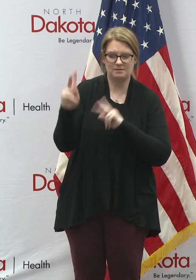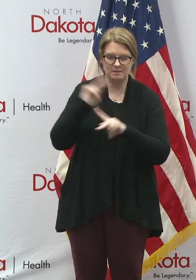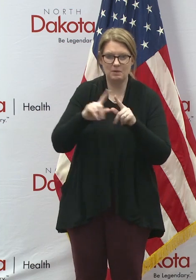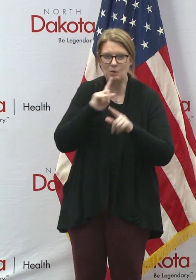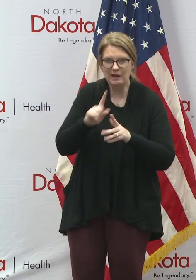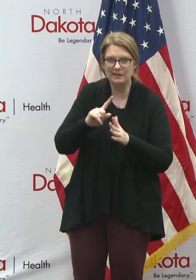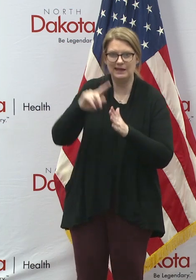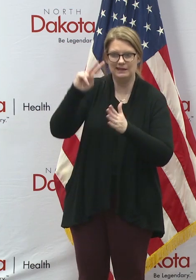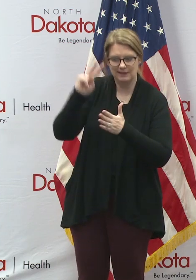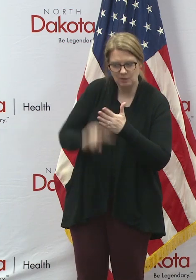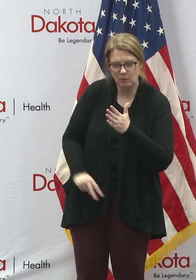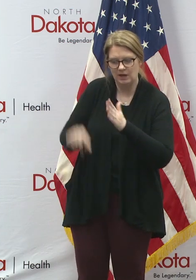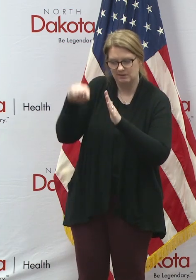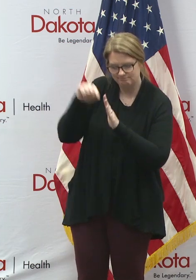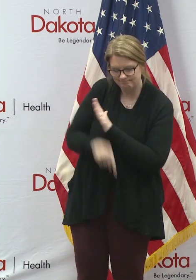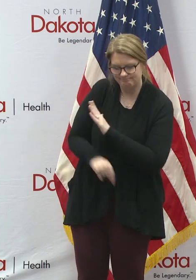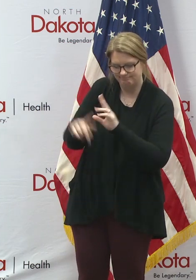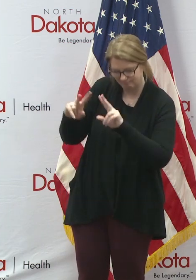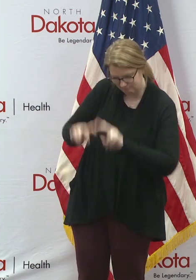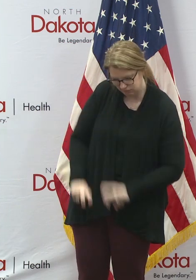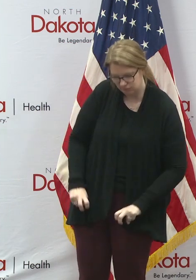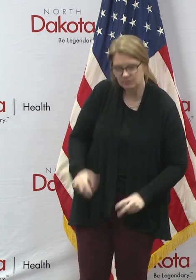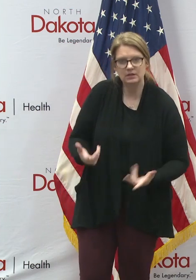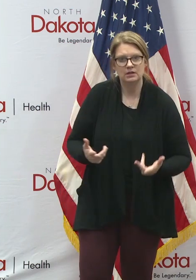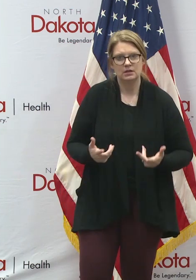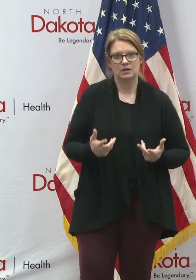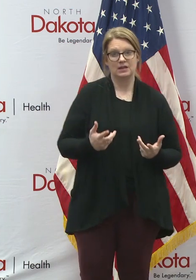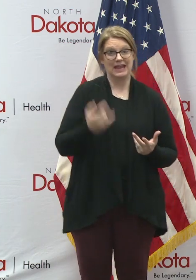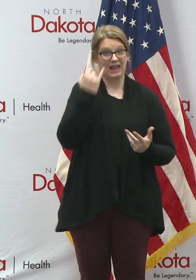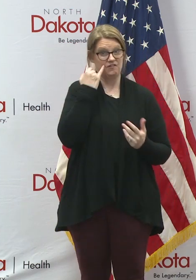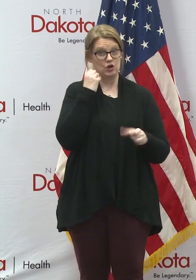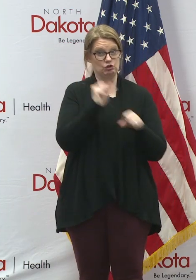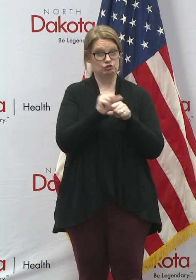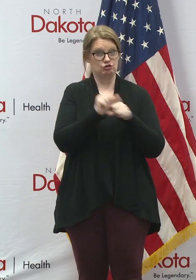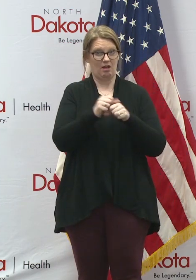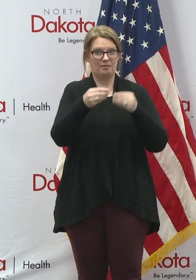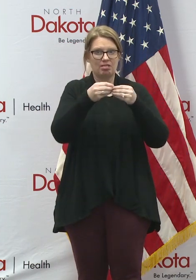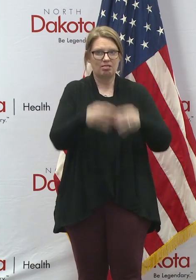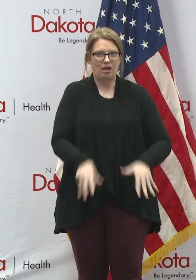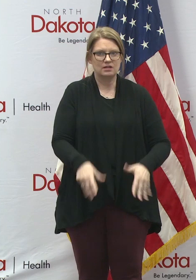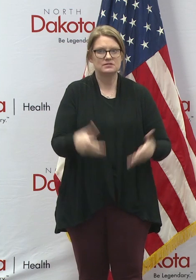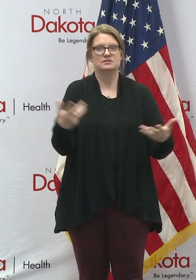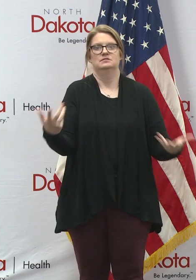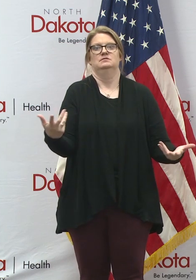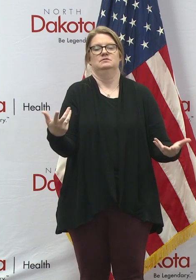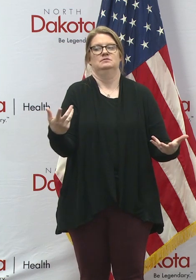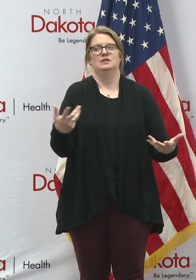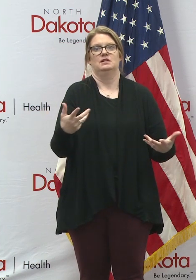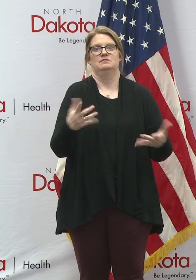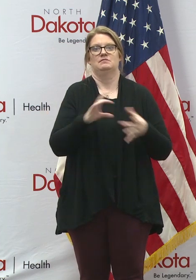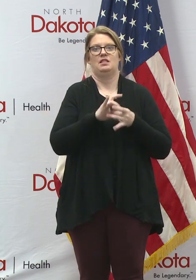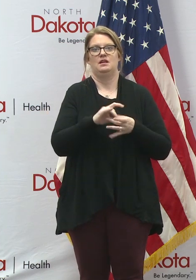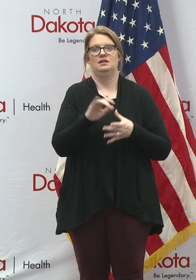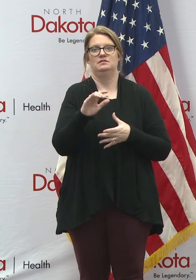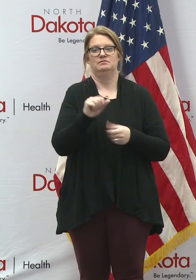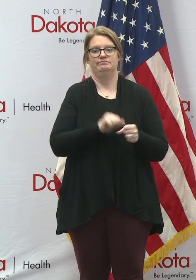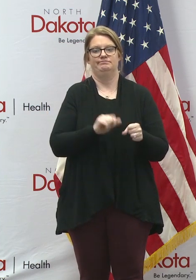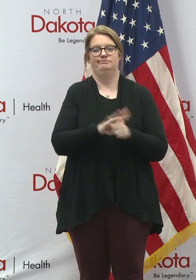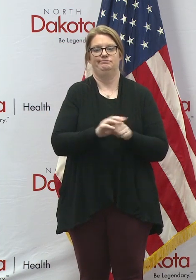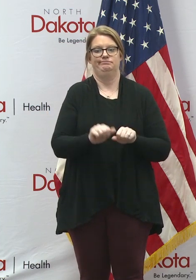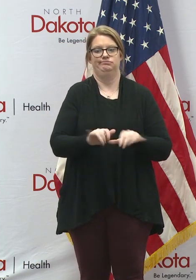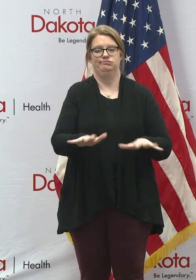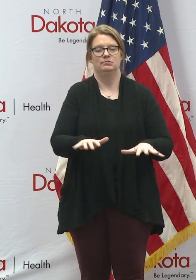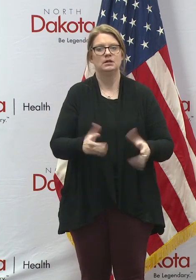details, people who have been have had a job loss related to this may find that there are not one but